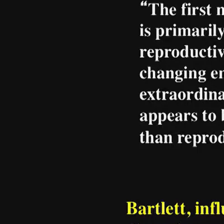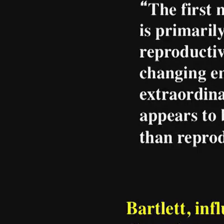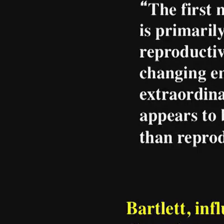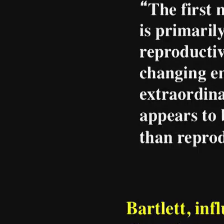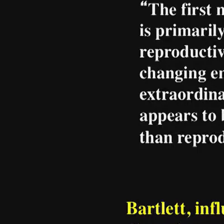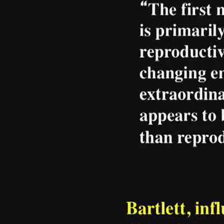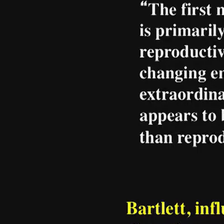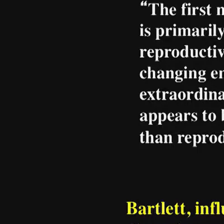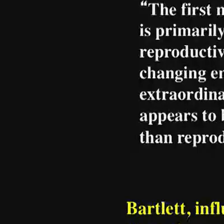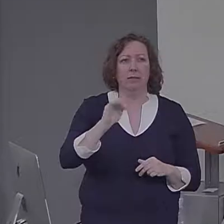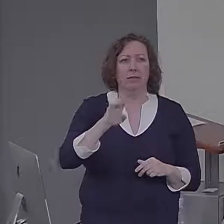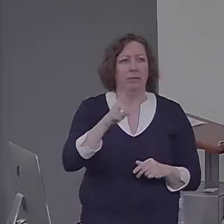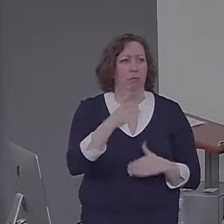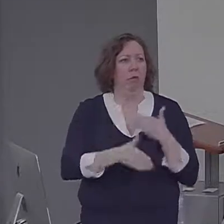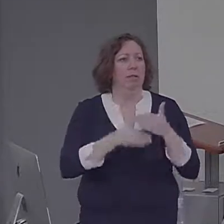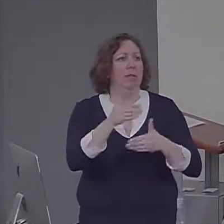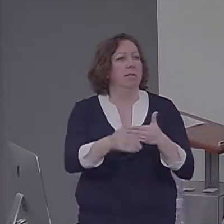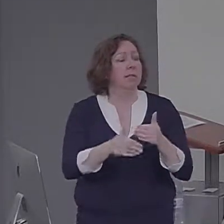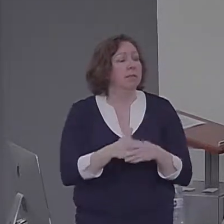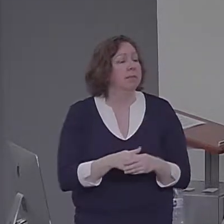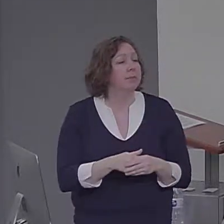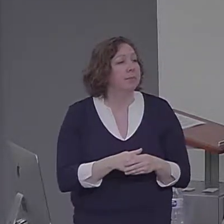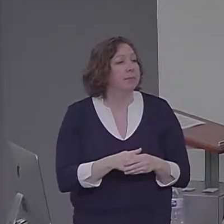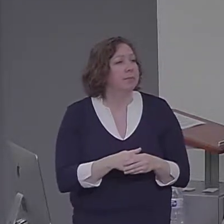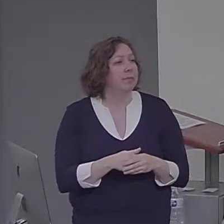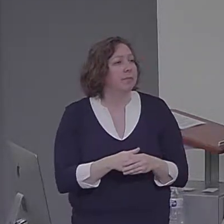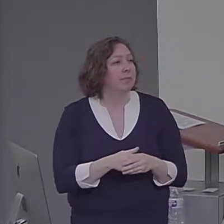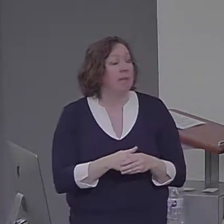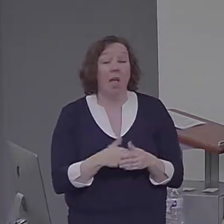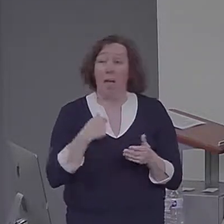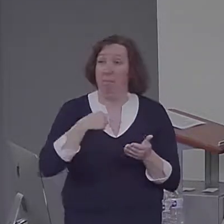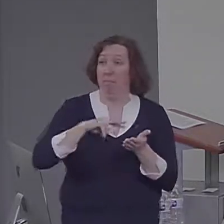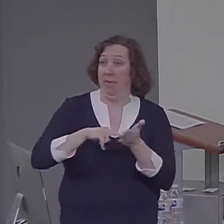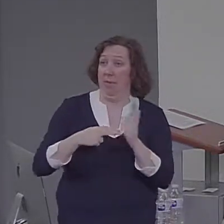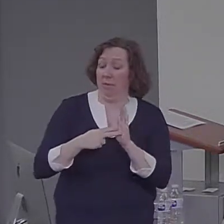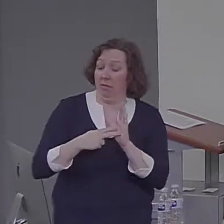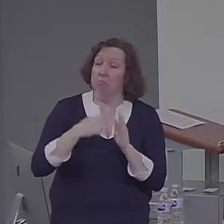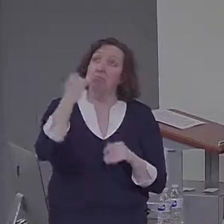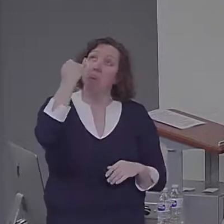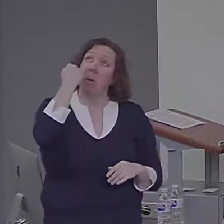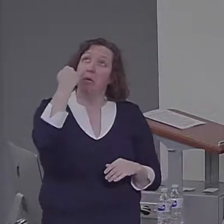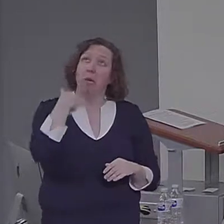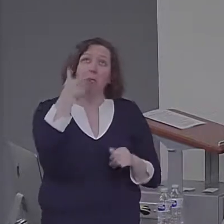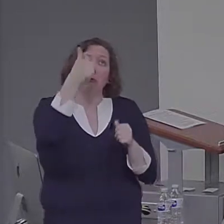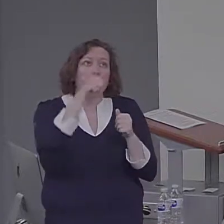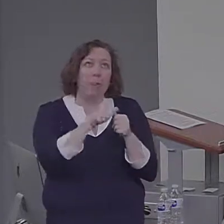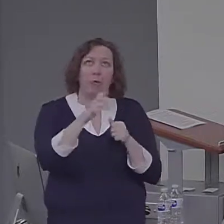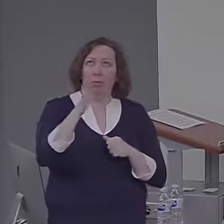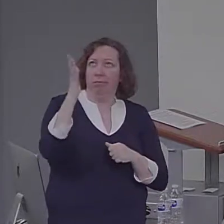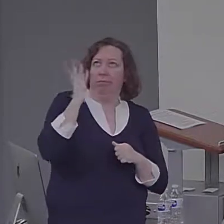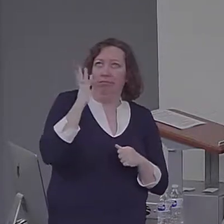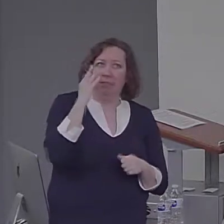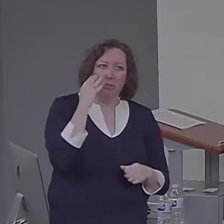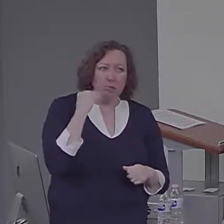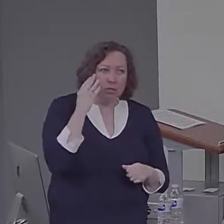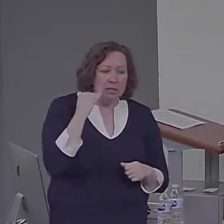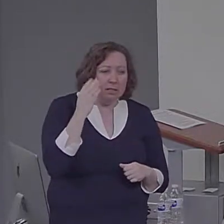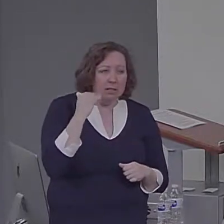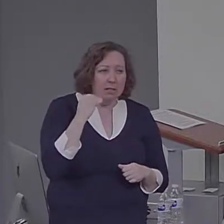that when we remember a past experience, it's not just like replaying an event on